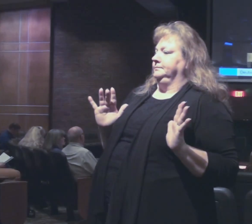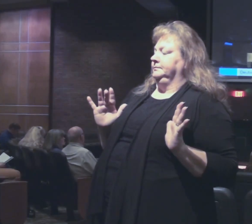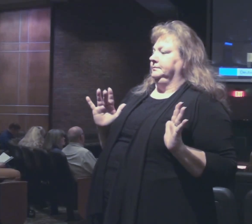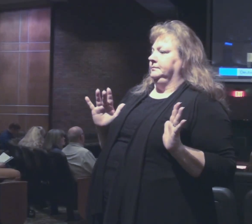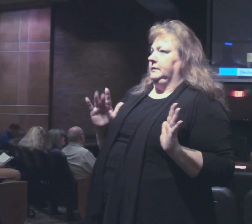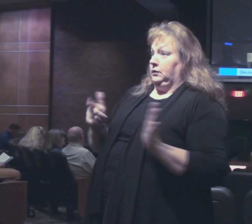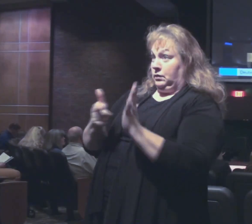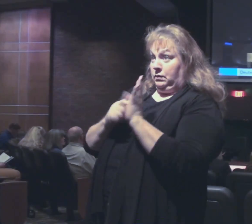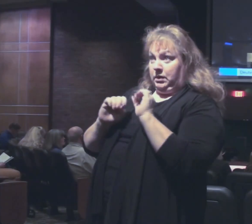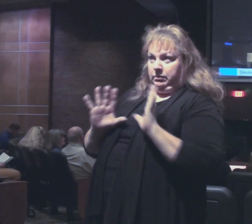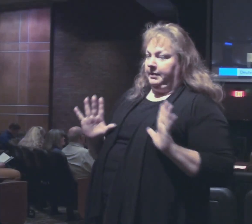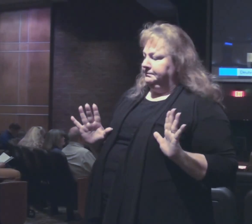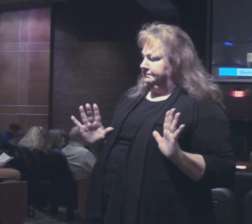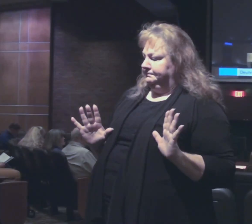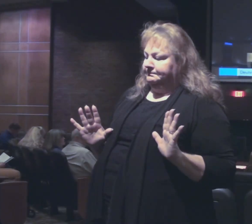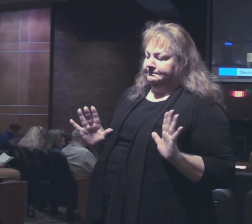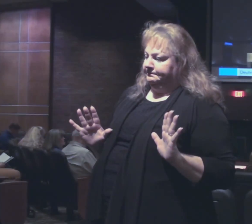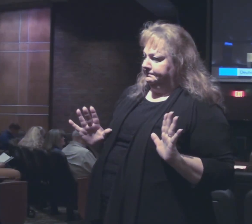it of his neighbor.